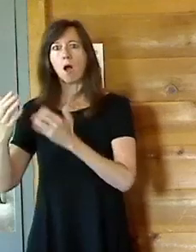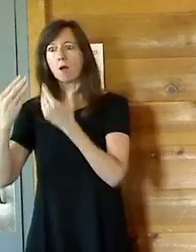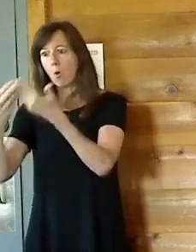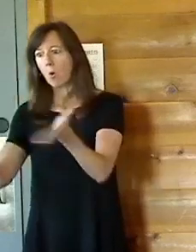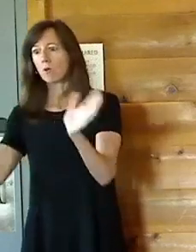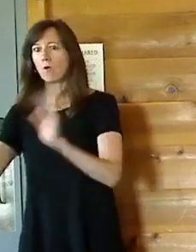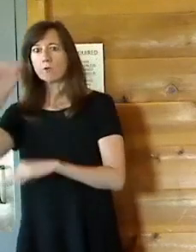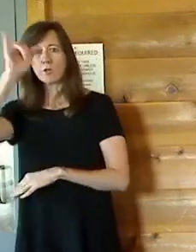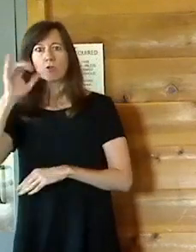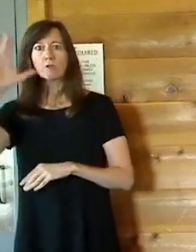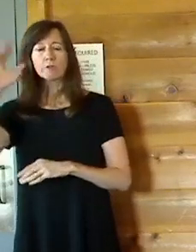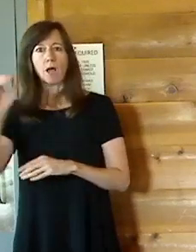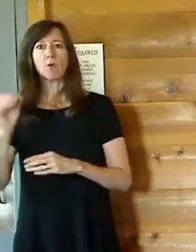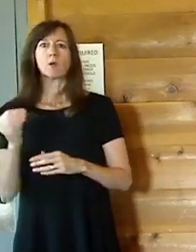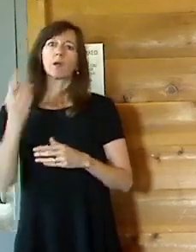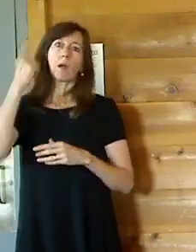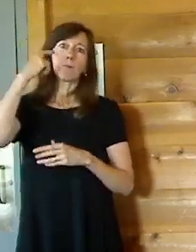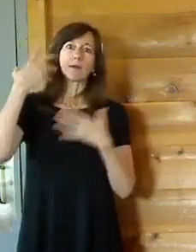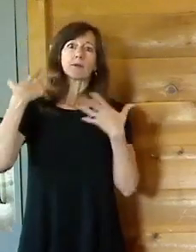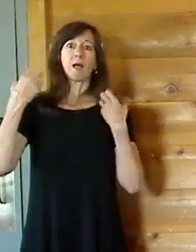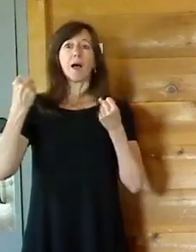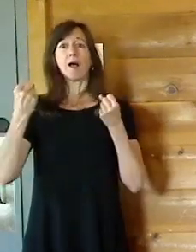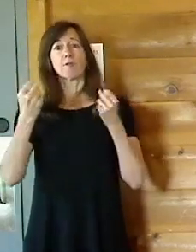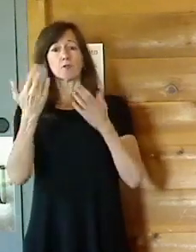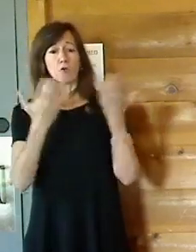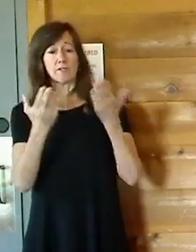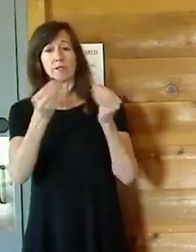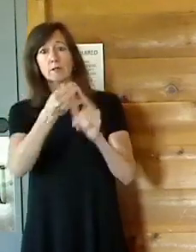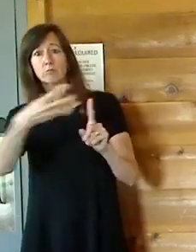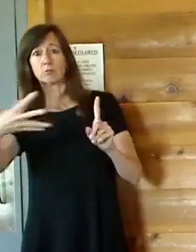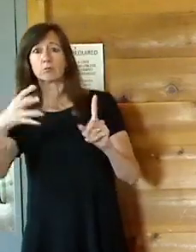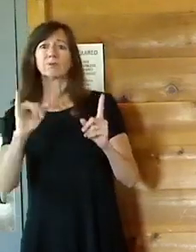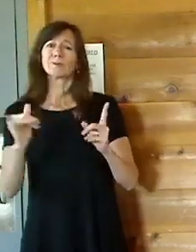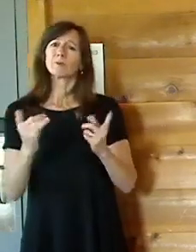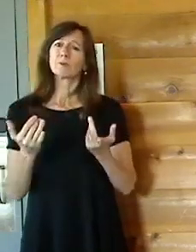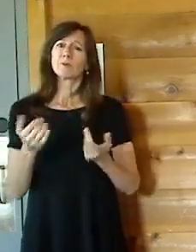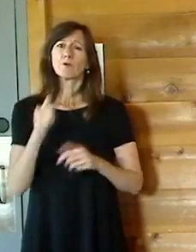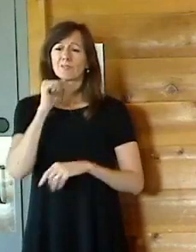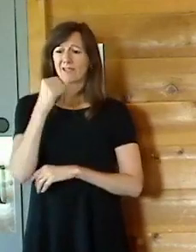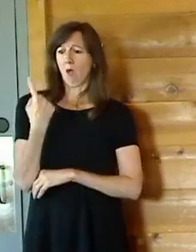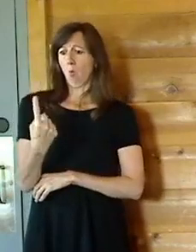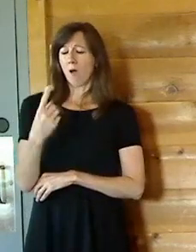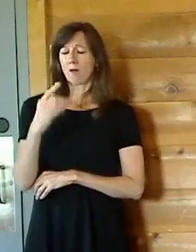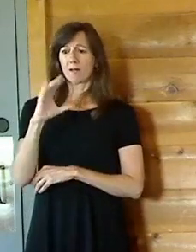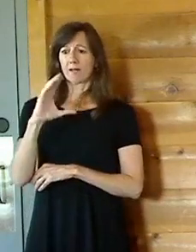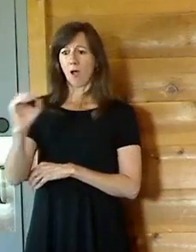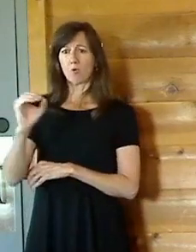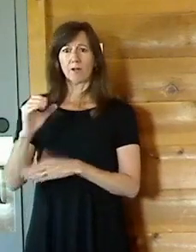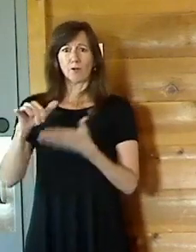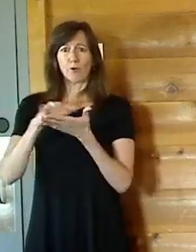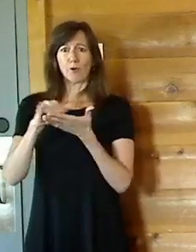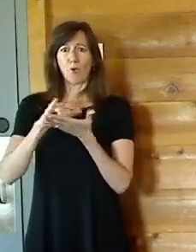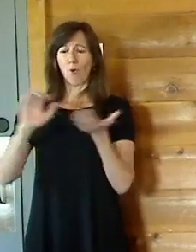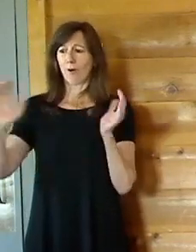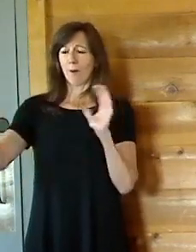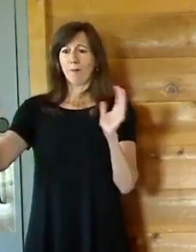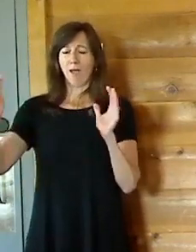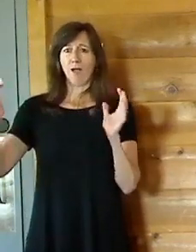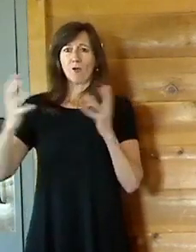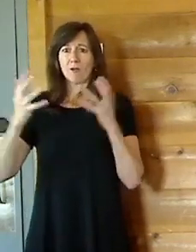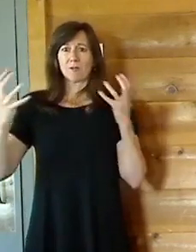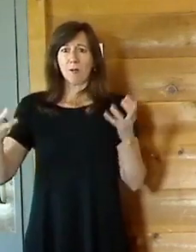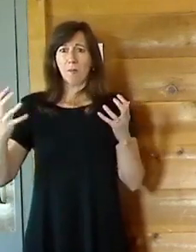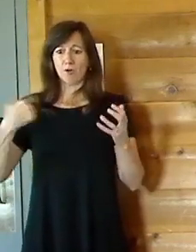that's a priority. Mental health services. There isn't a county in New York that is engaged with as comprehensive response to mental health as we are.